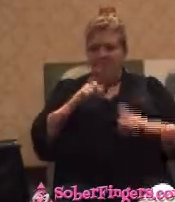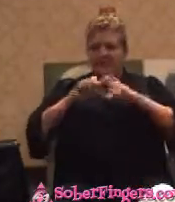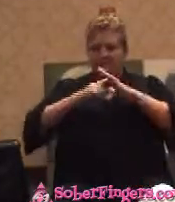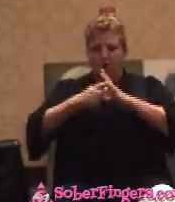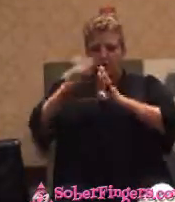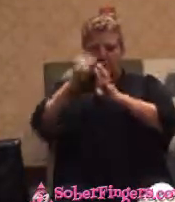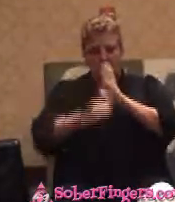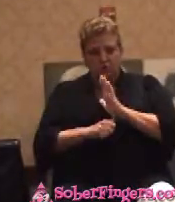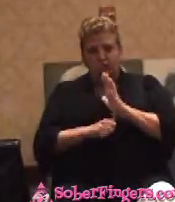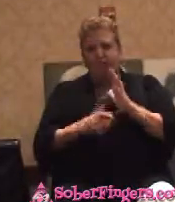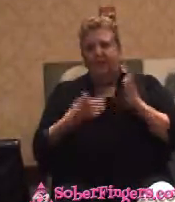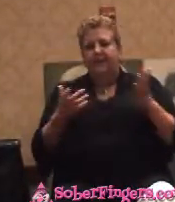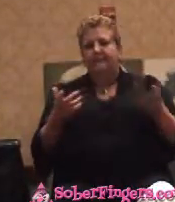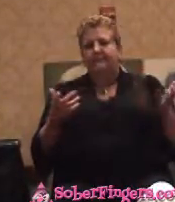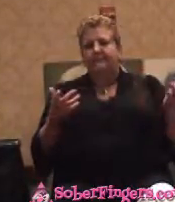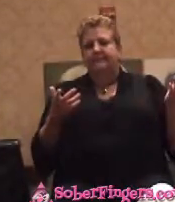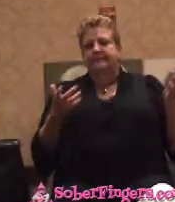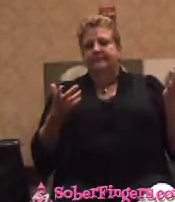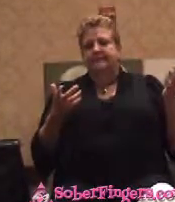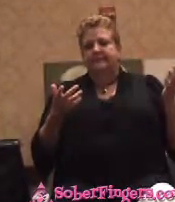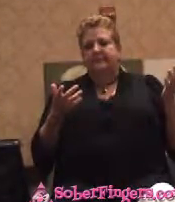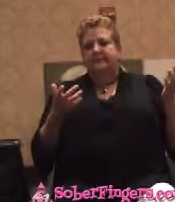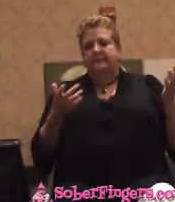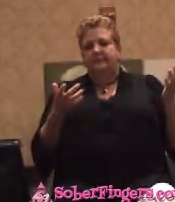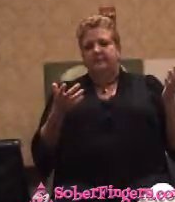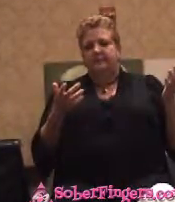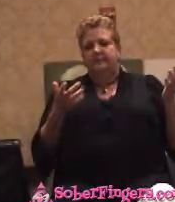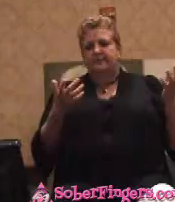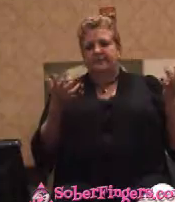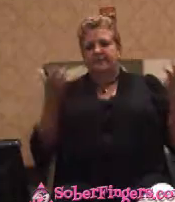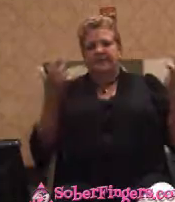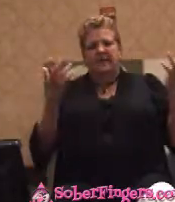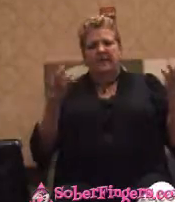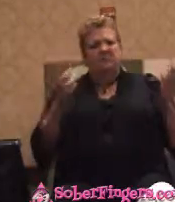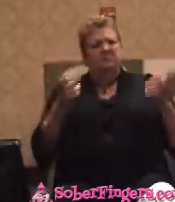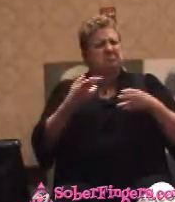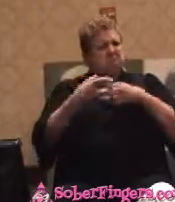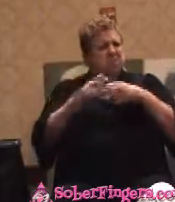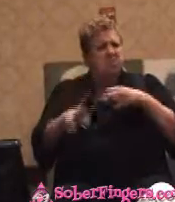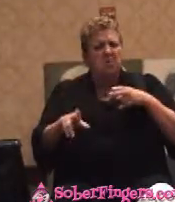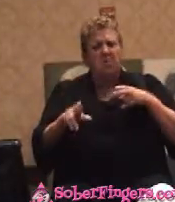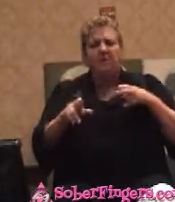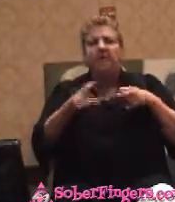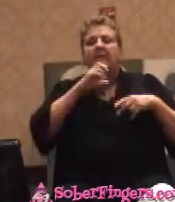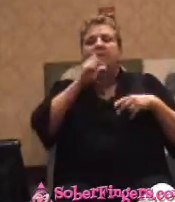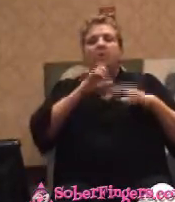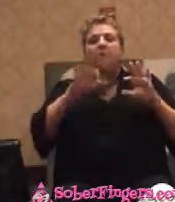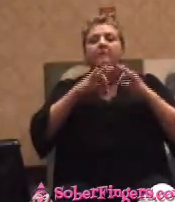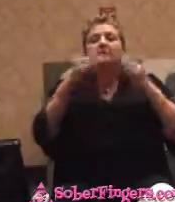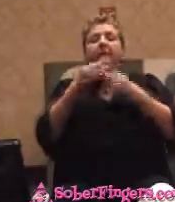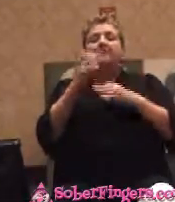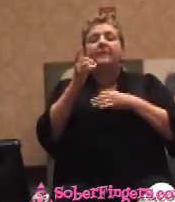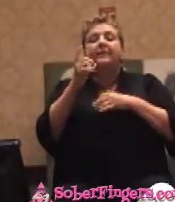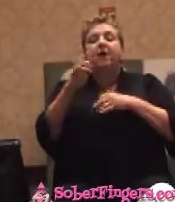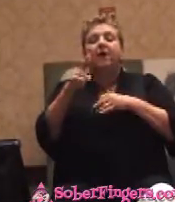and it hadn't been going on any time. And the old family doctor who was observing the surgery came out and said,